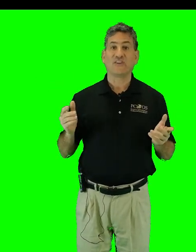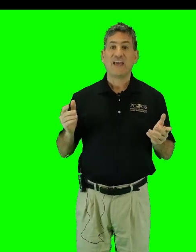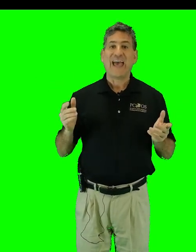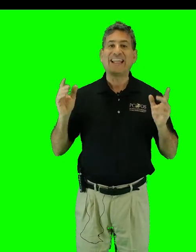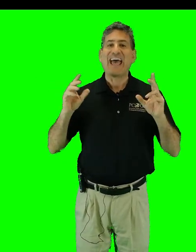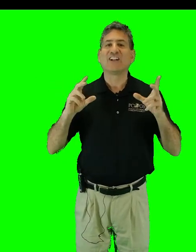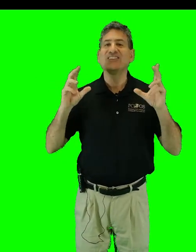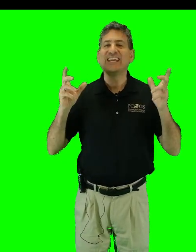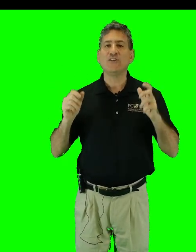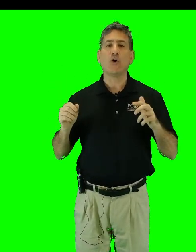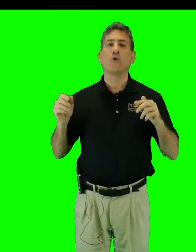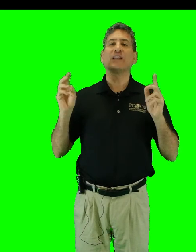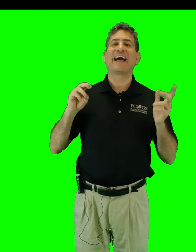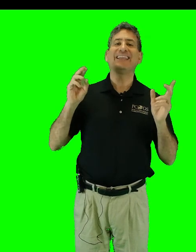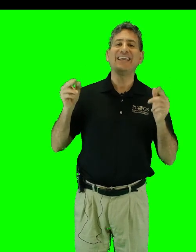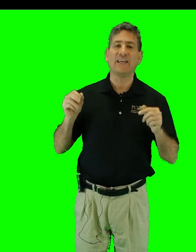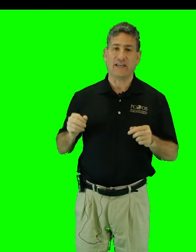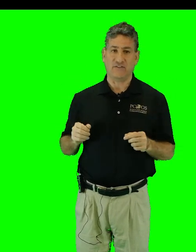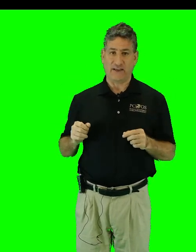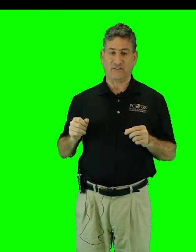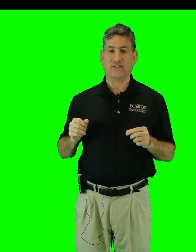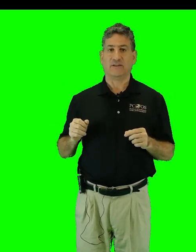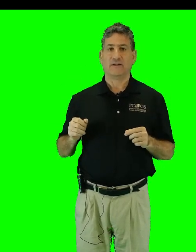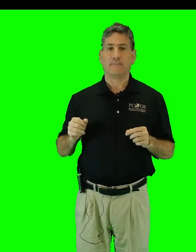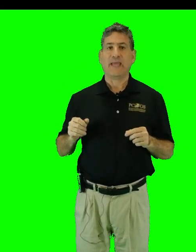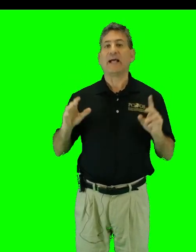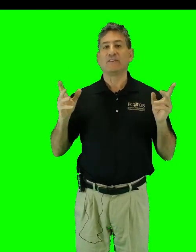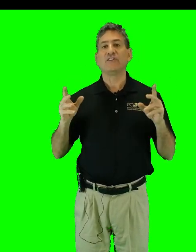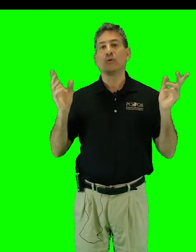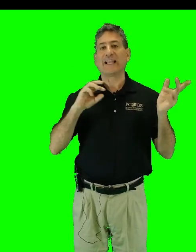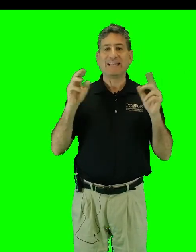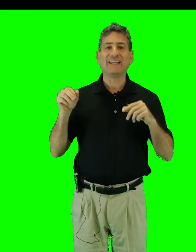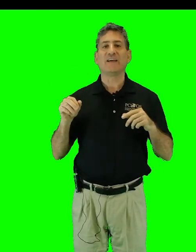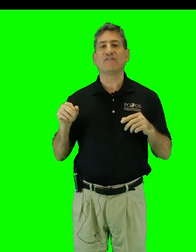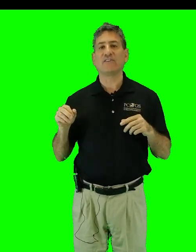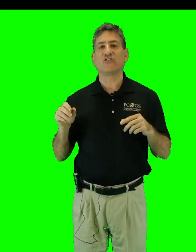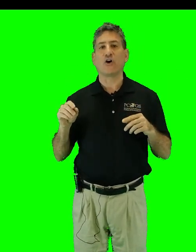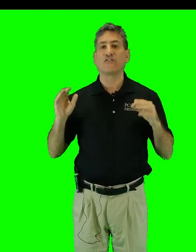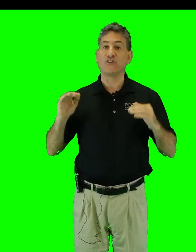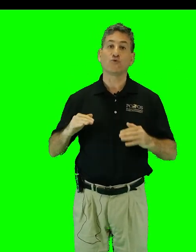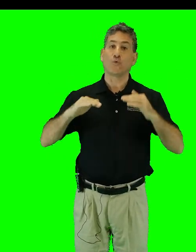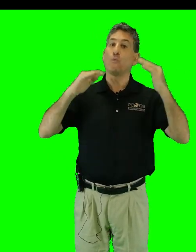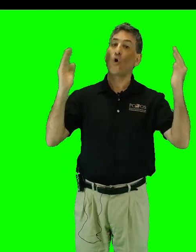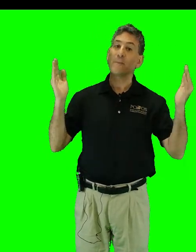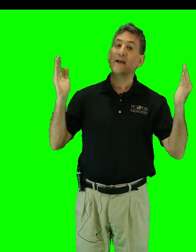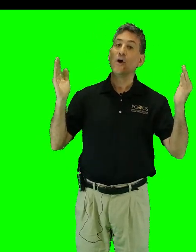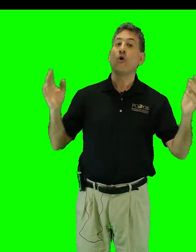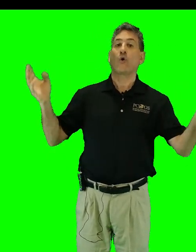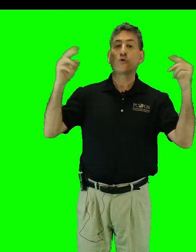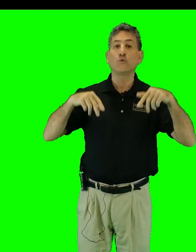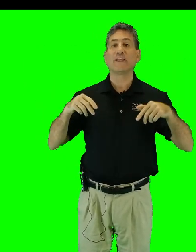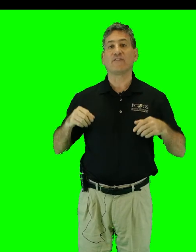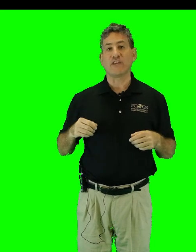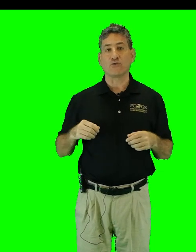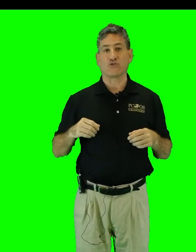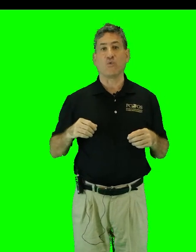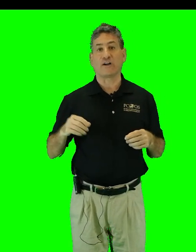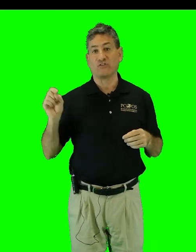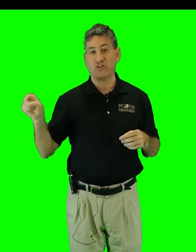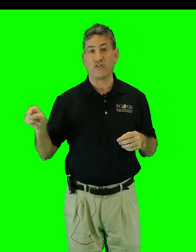an El Nino or La Nina event. El Nino and La Nina events cause unusual warming or cooling of the ocean waters near the